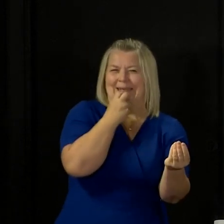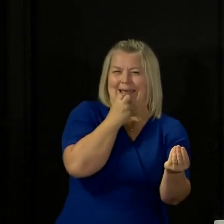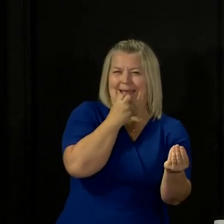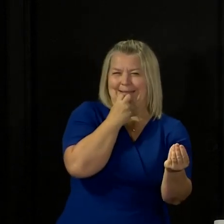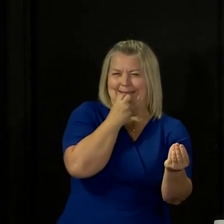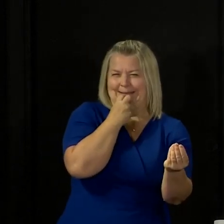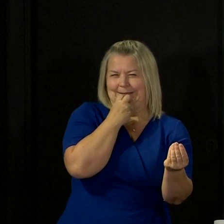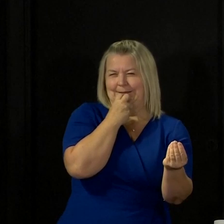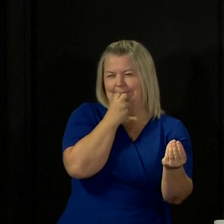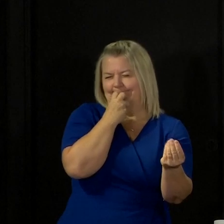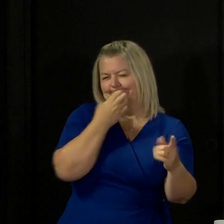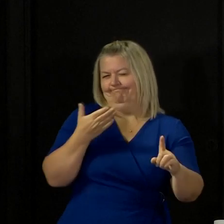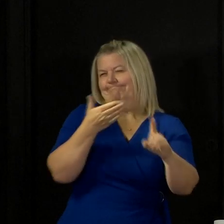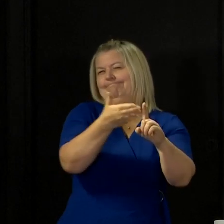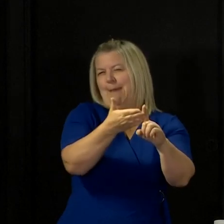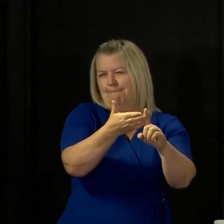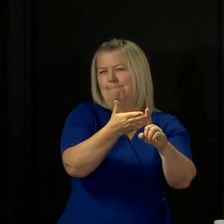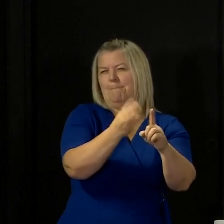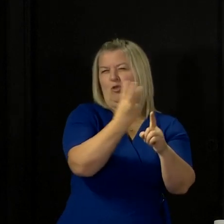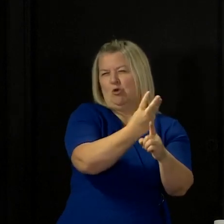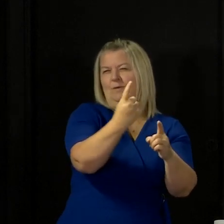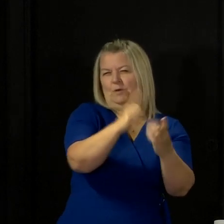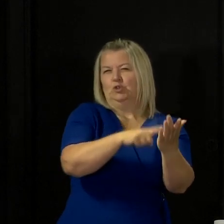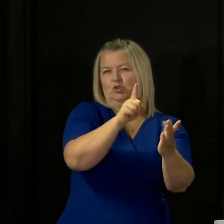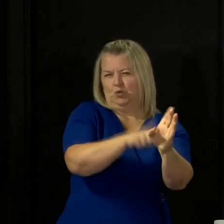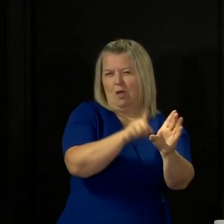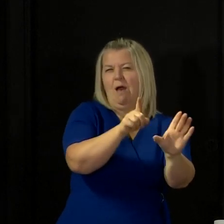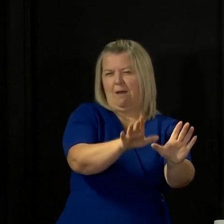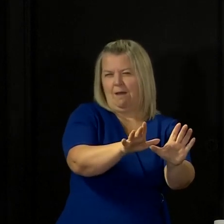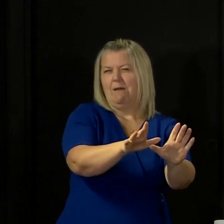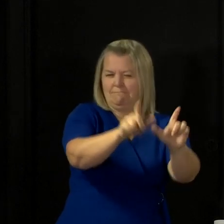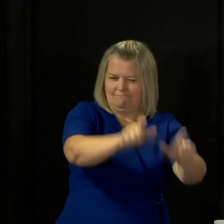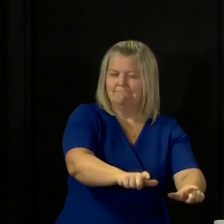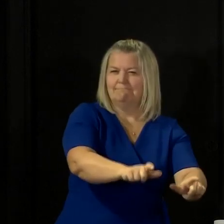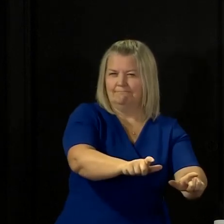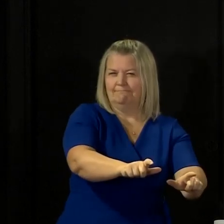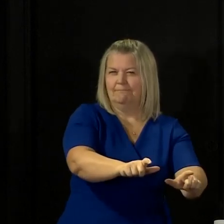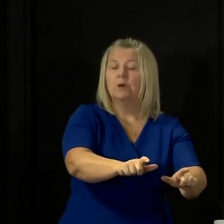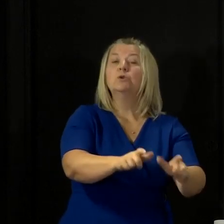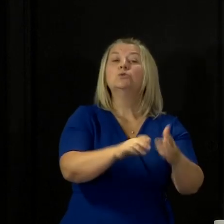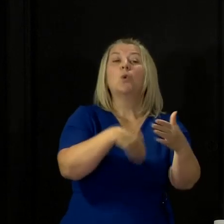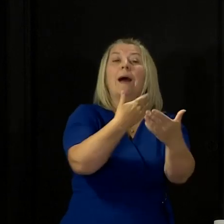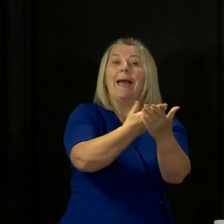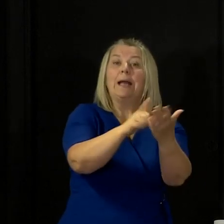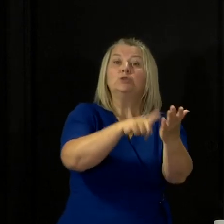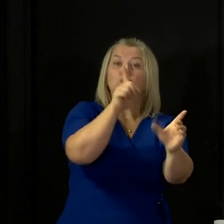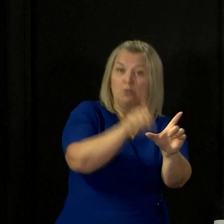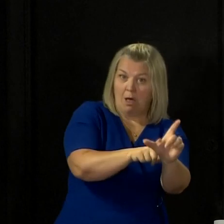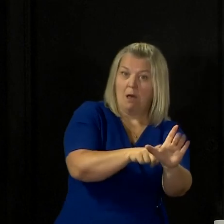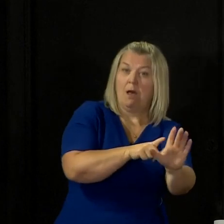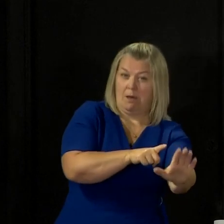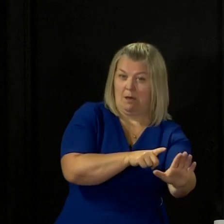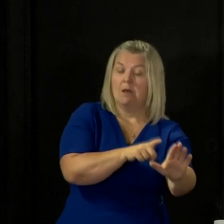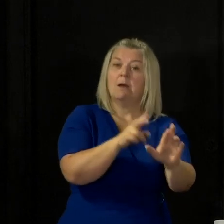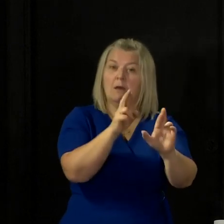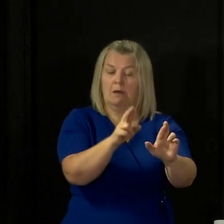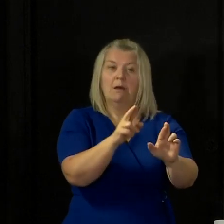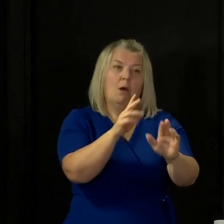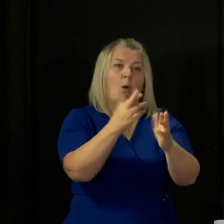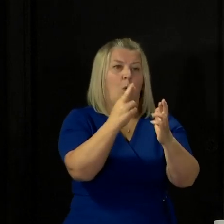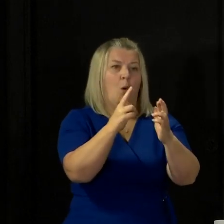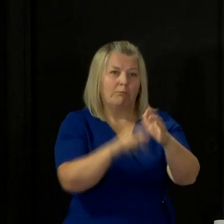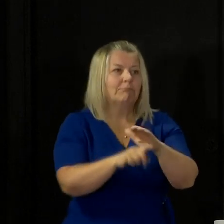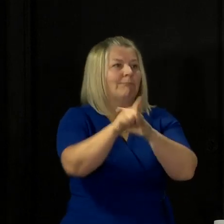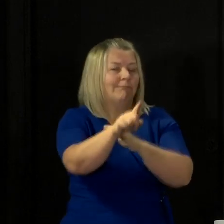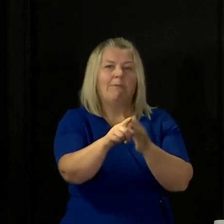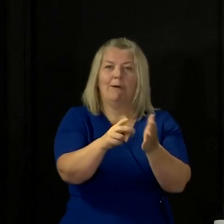assured that we are working hard to provide that more tailored approach for you so that from the end of July at the latest, you can enjoy more